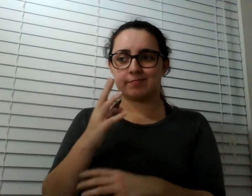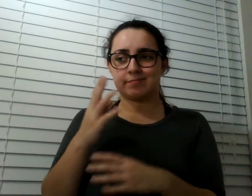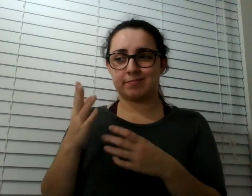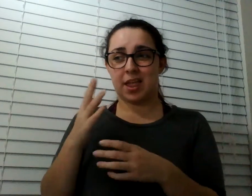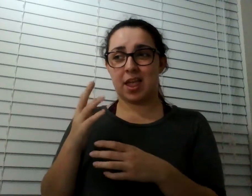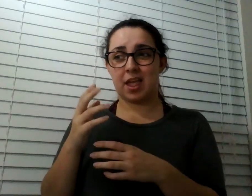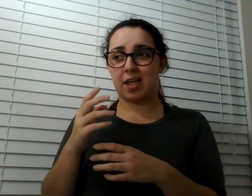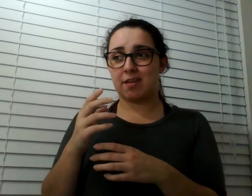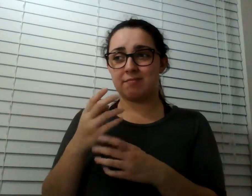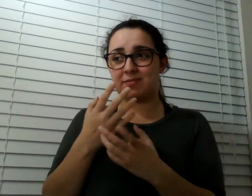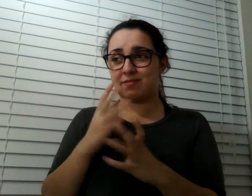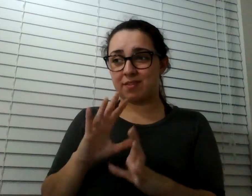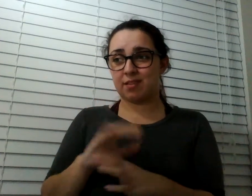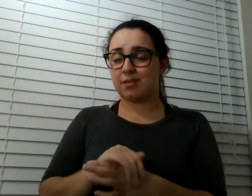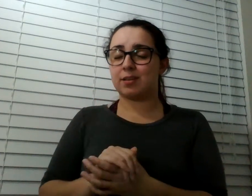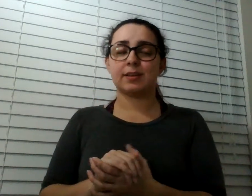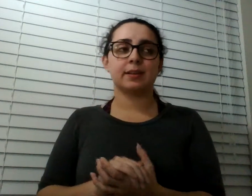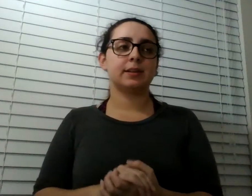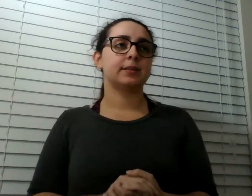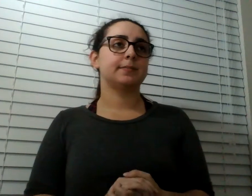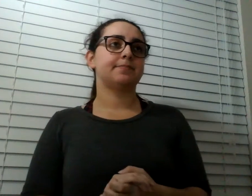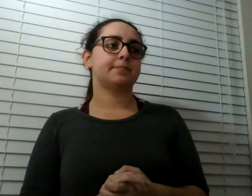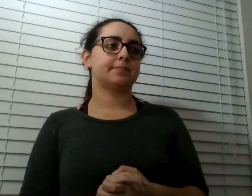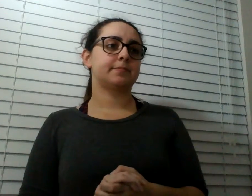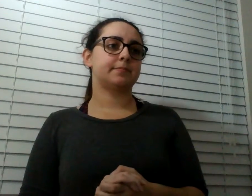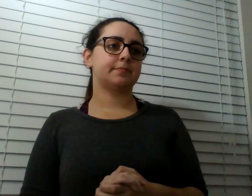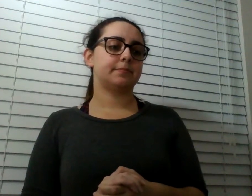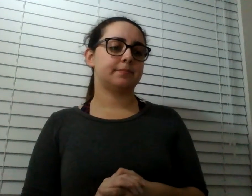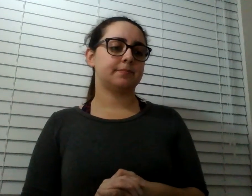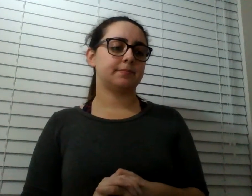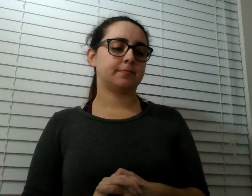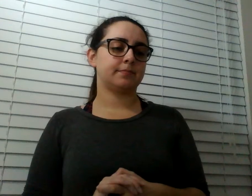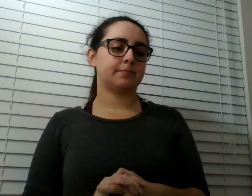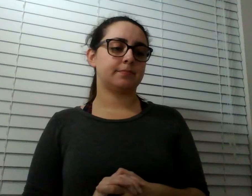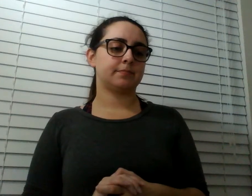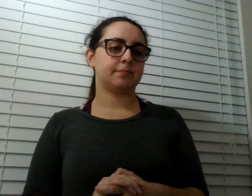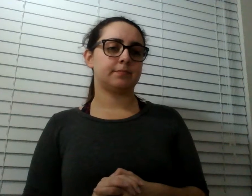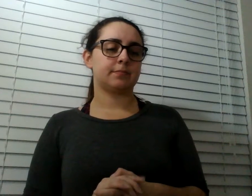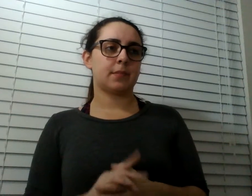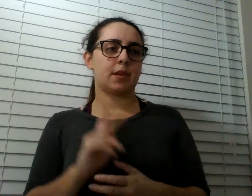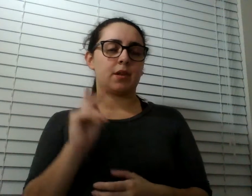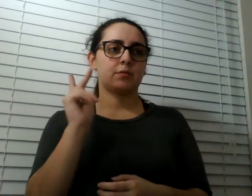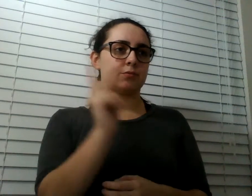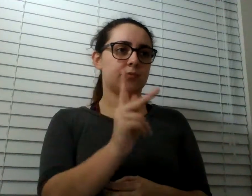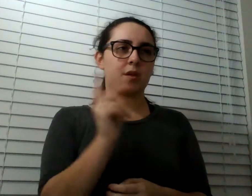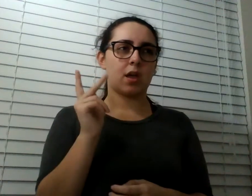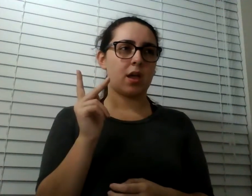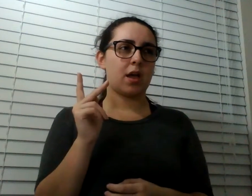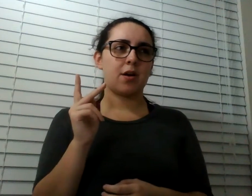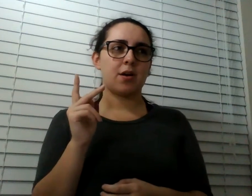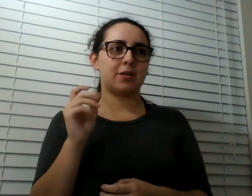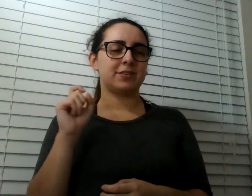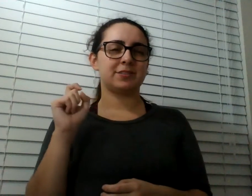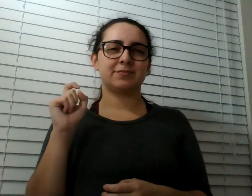And there was this real, like, they were grappling with something. And I was, like, trying to figure out, like, what they were grappling with.